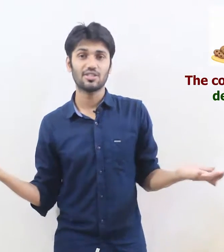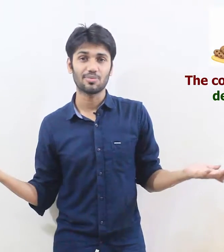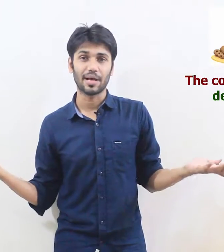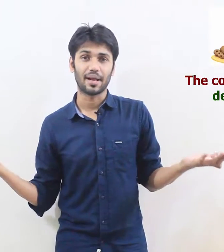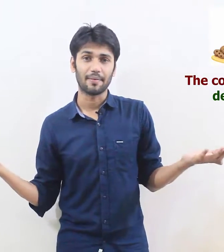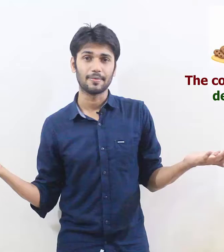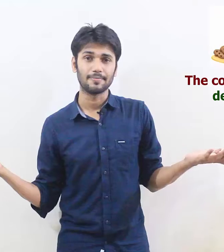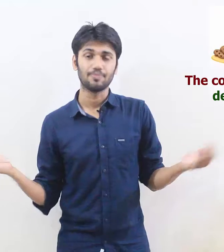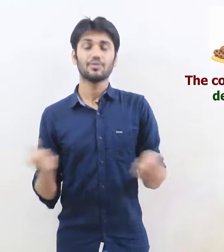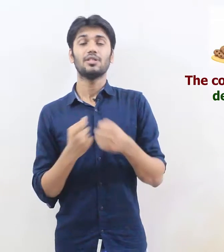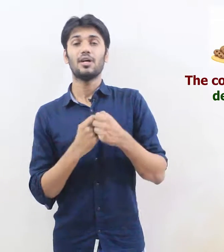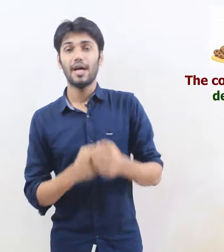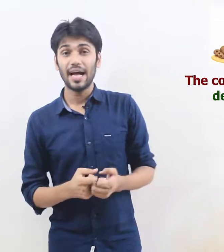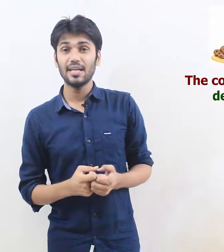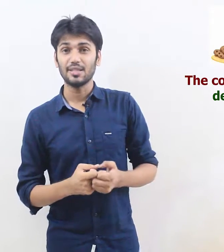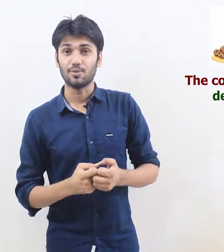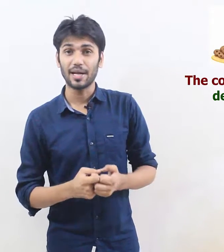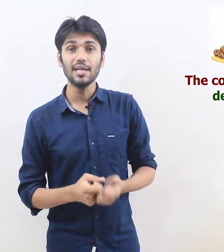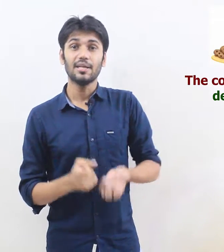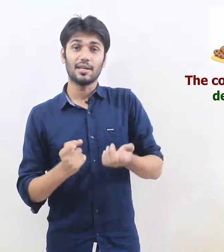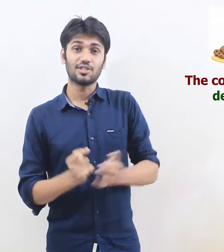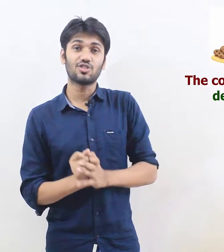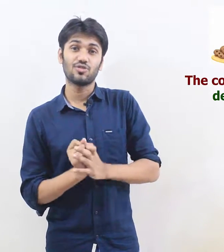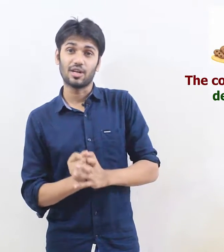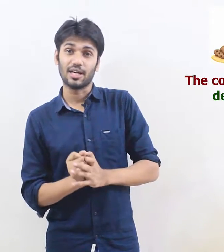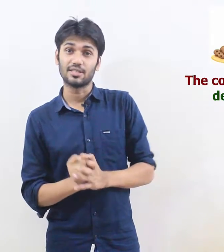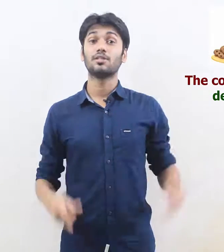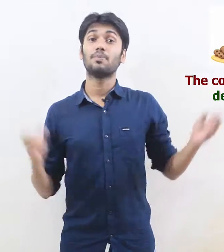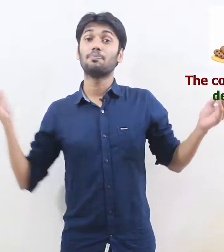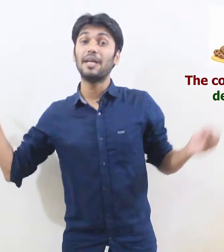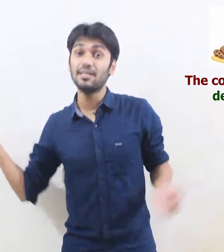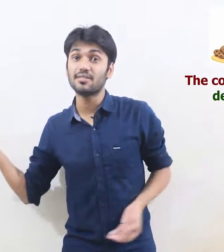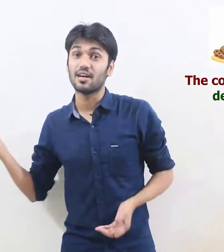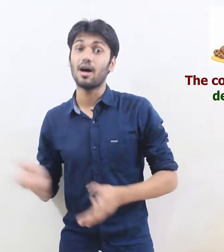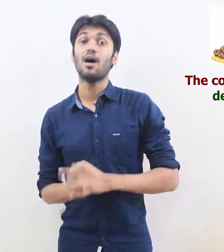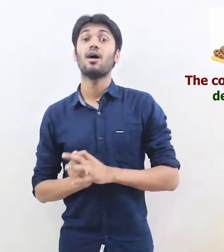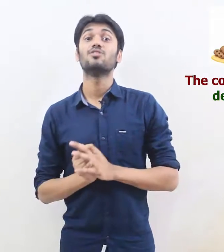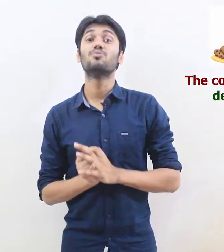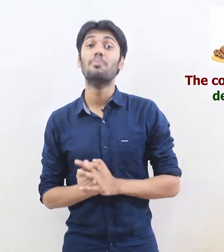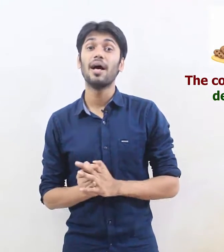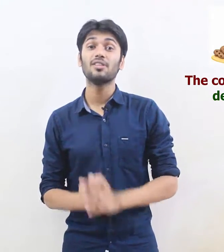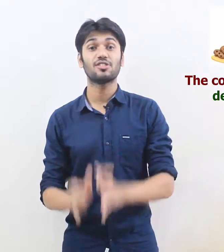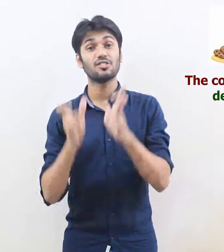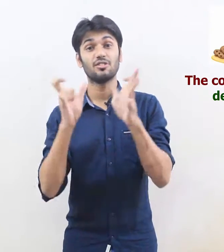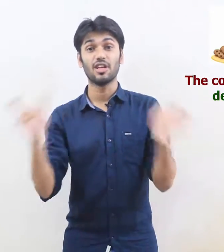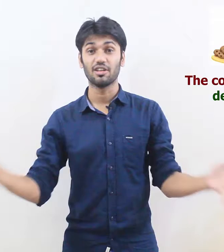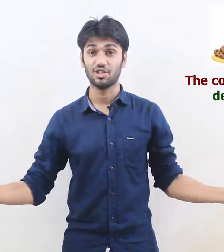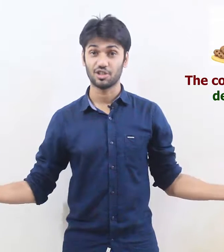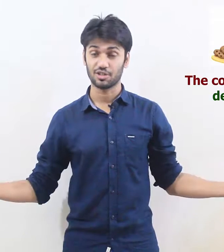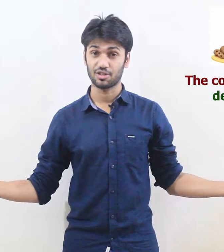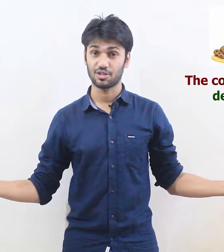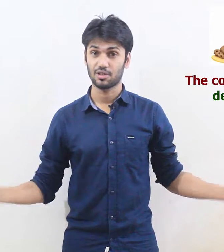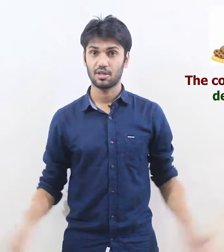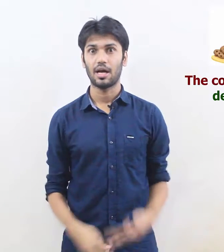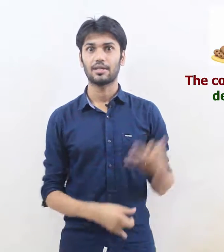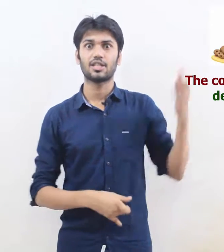smell anyway let's just focus the pizza smells delicious delicious and the